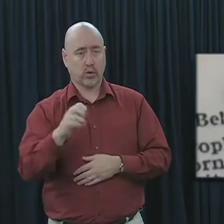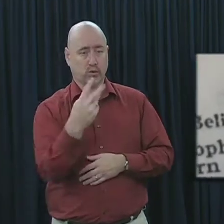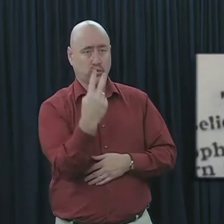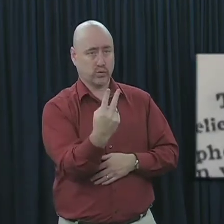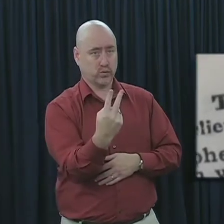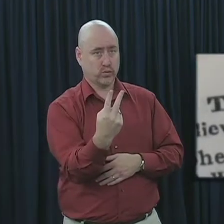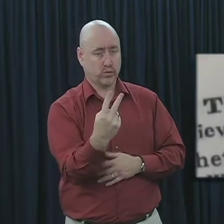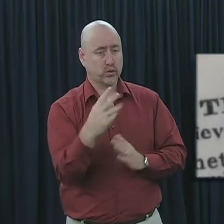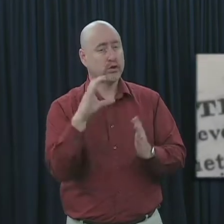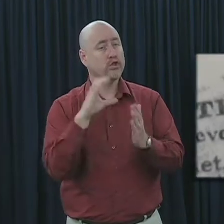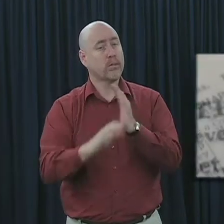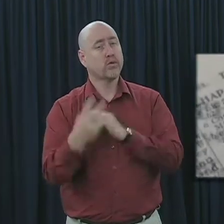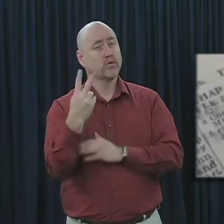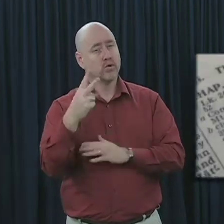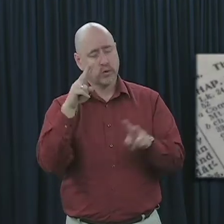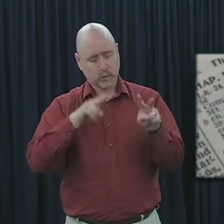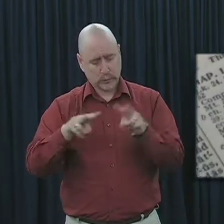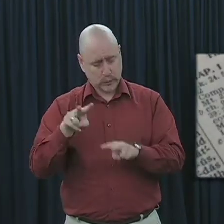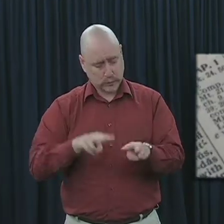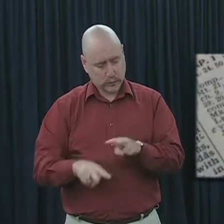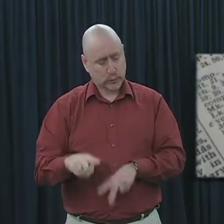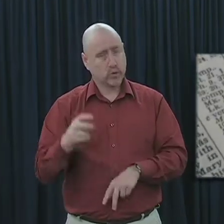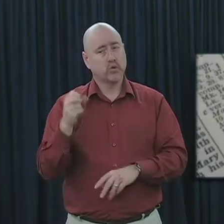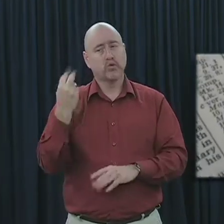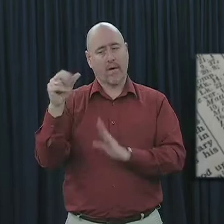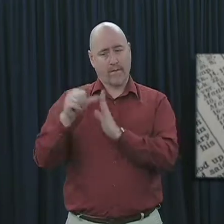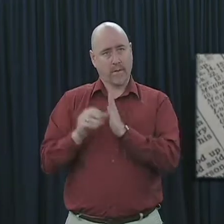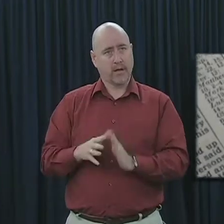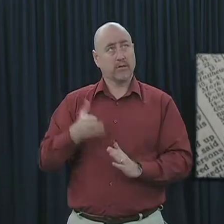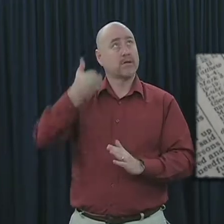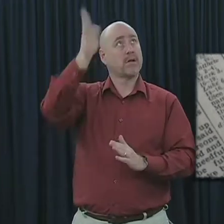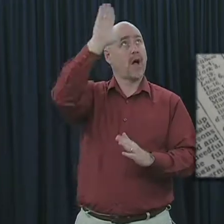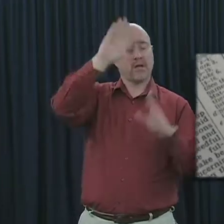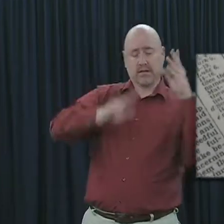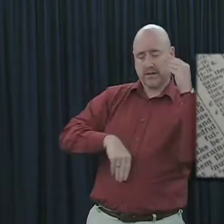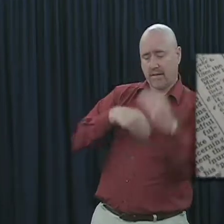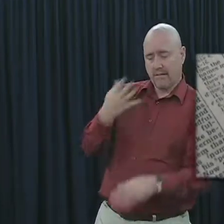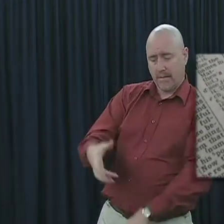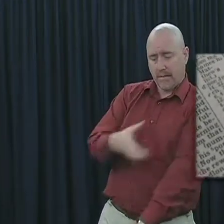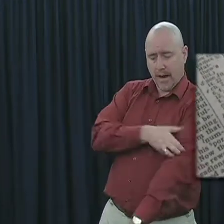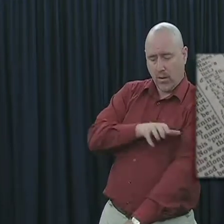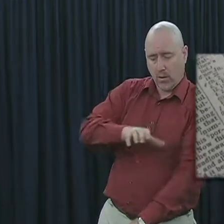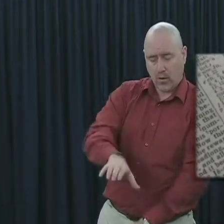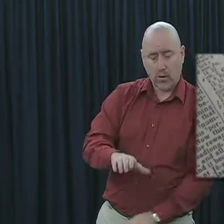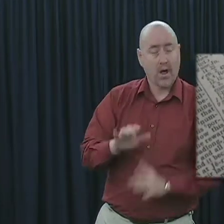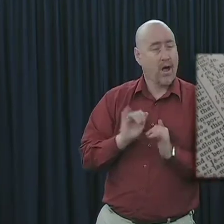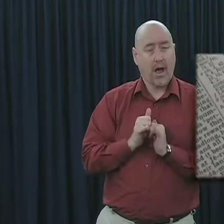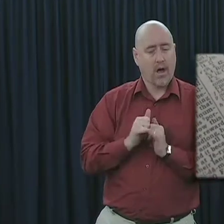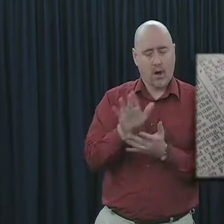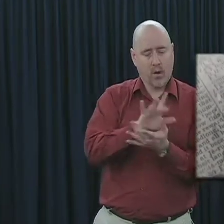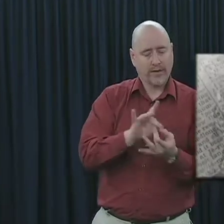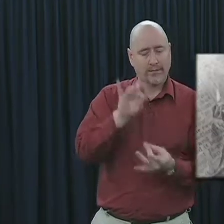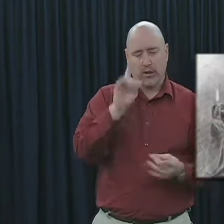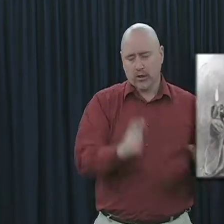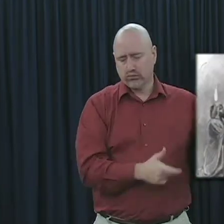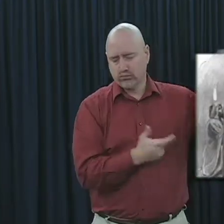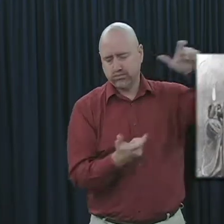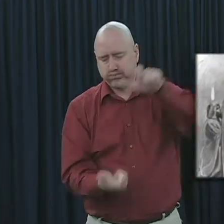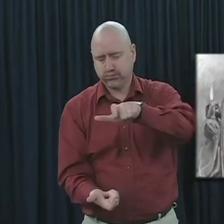through this chapter, we find that the twelve apostles were given power from on high when the Holy Spirit was poured out on them while